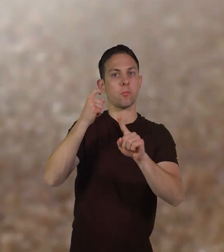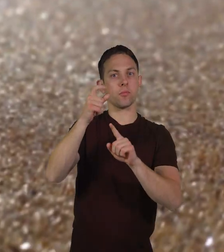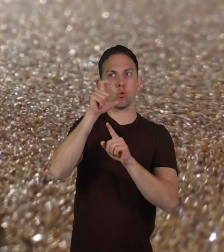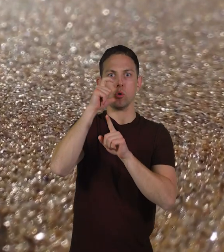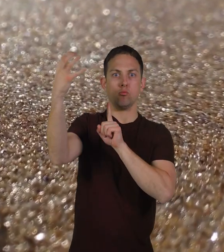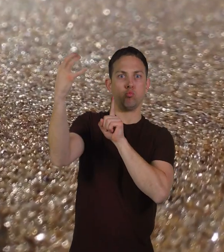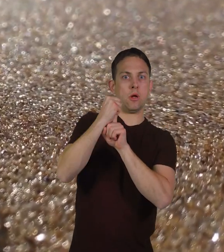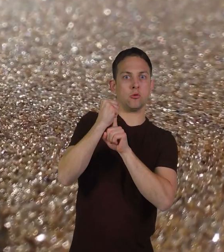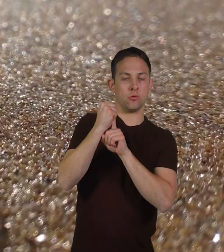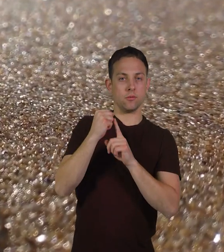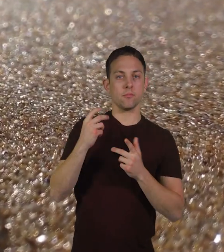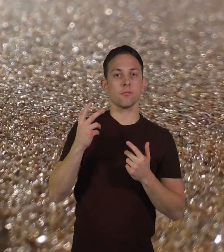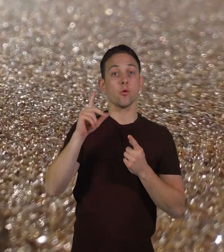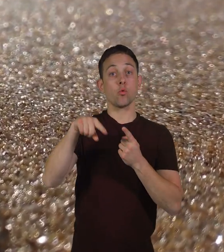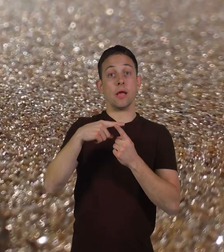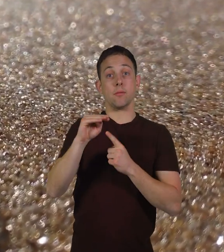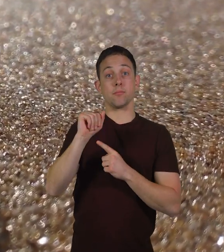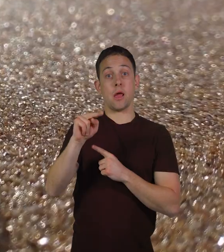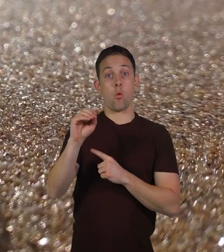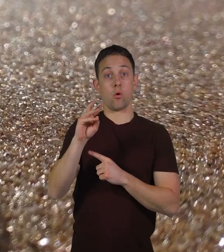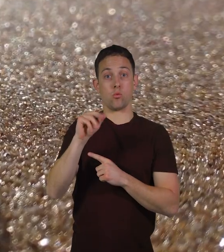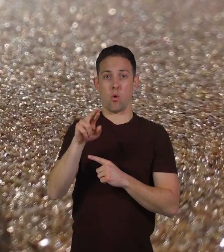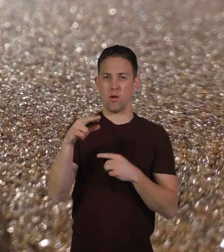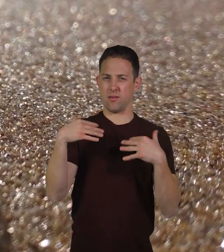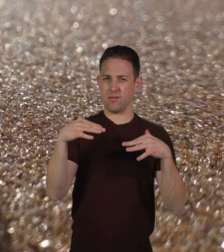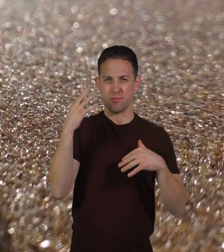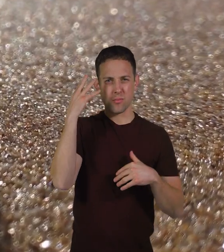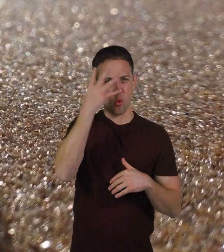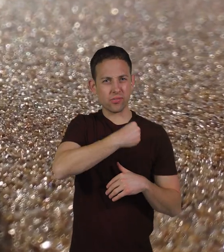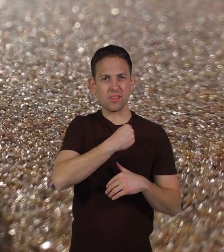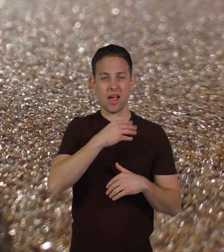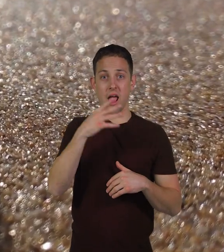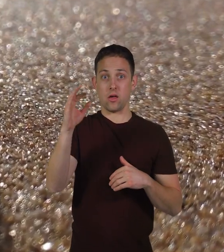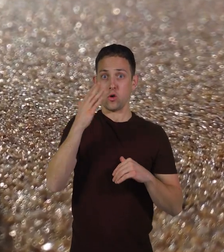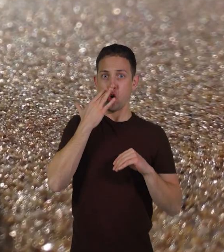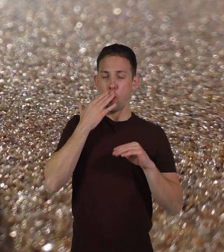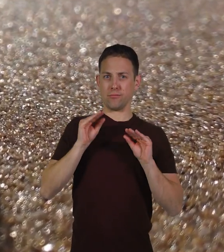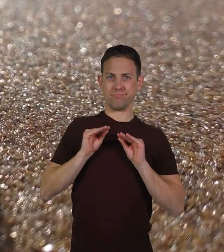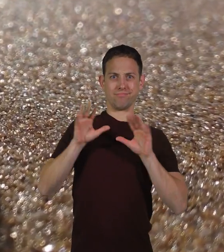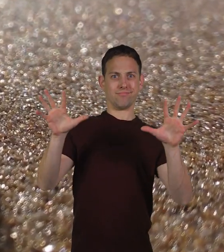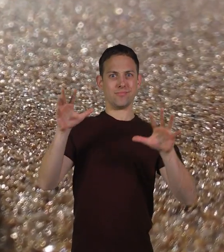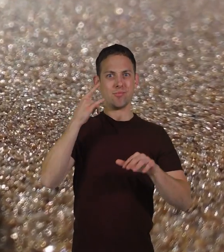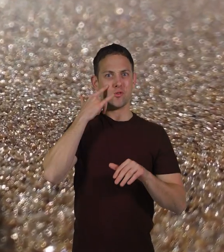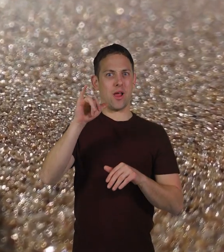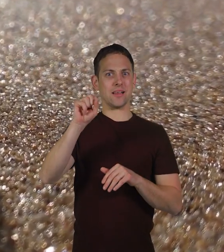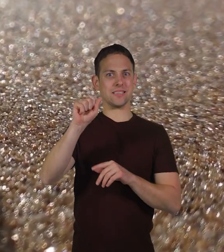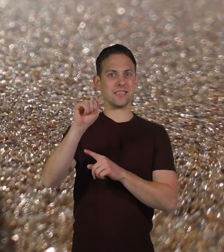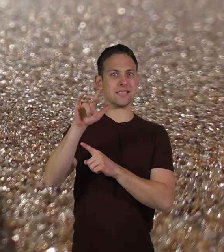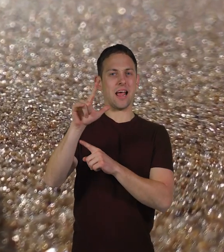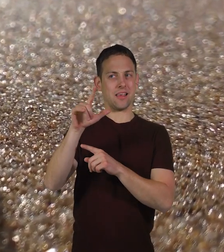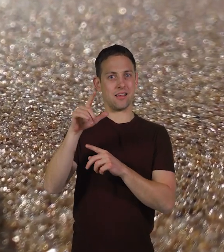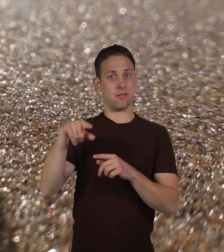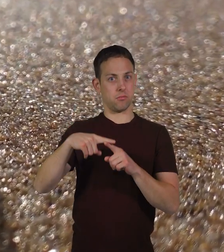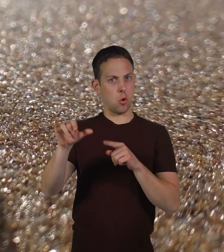While manowars are indeed beautiful with their striking colors and sail-like floats, they are also